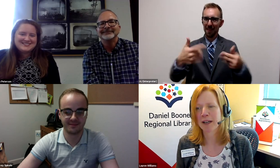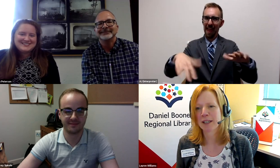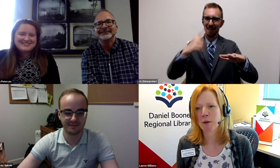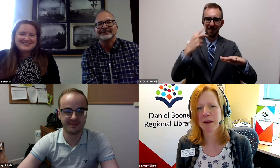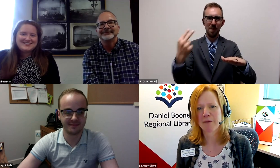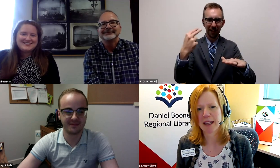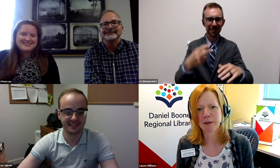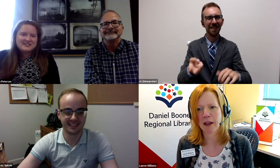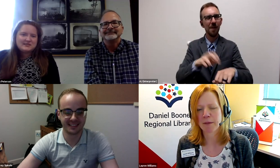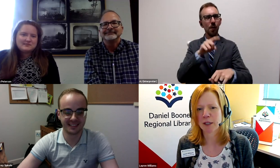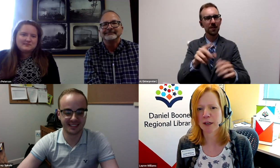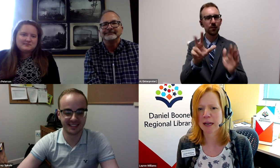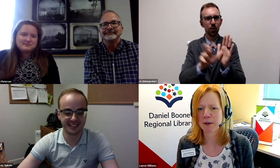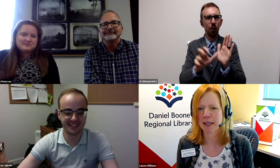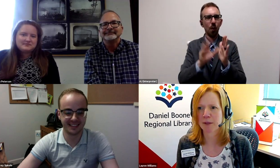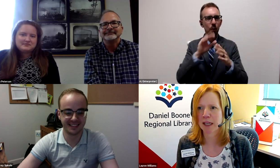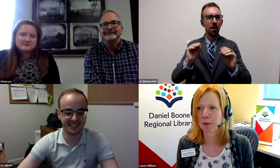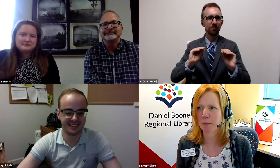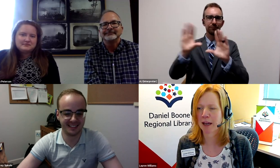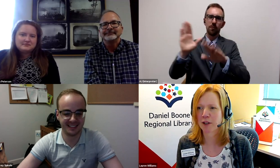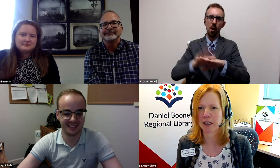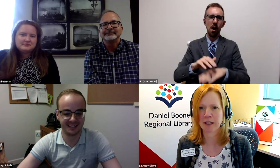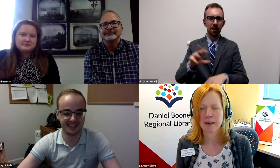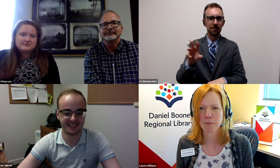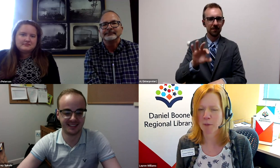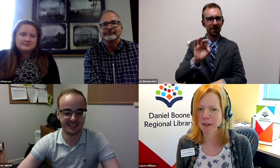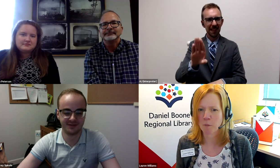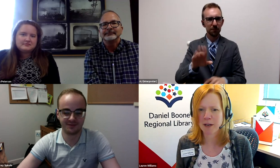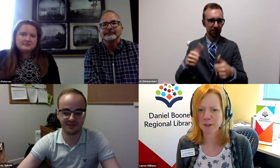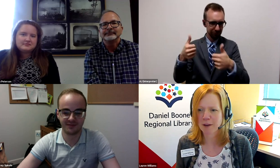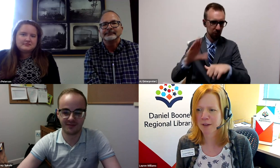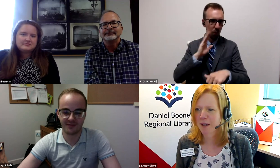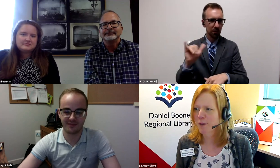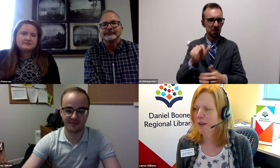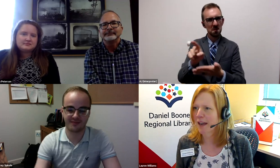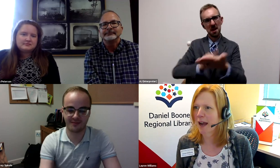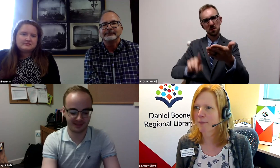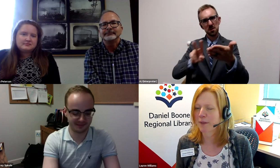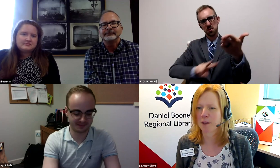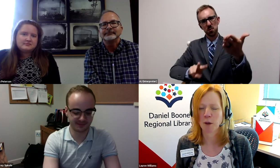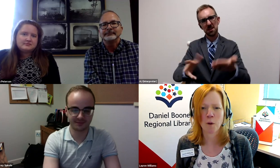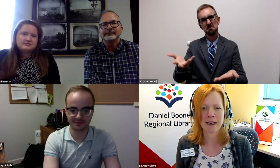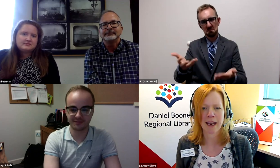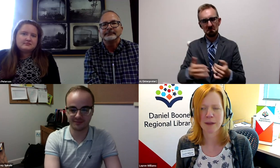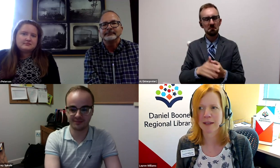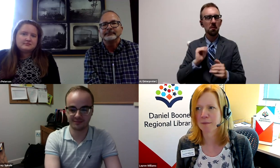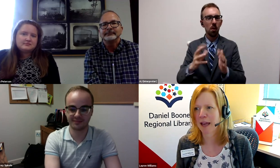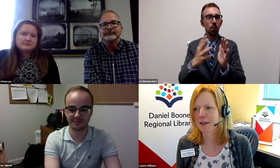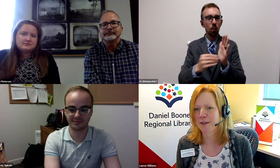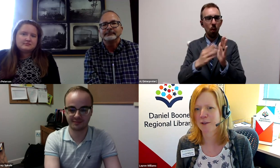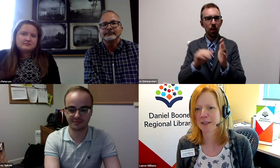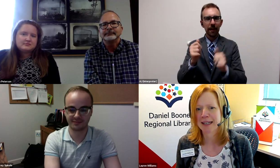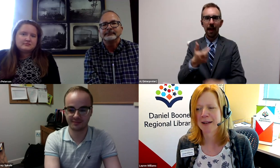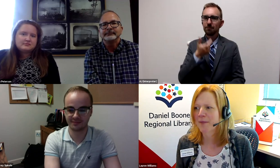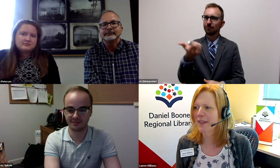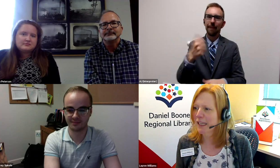been recorded, so it will be available on the Missouri State Museum's Facebook page here probably within a week or so, so that the recording can be can